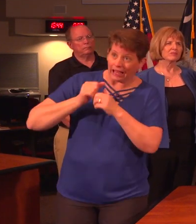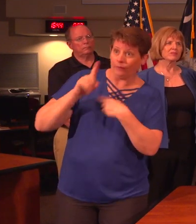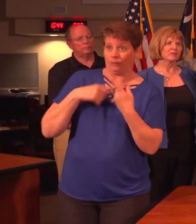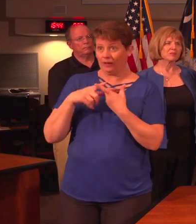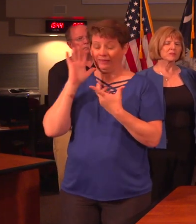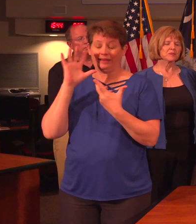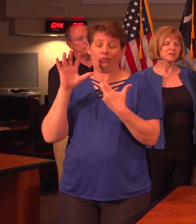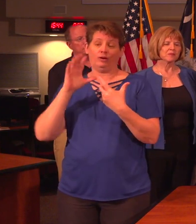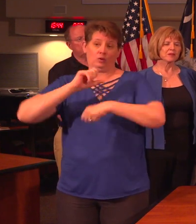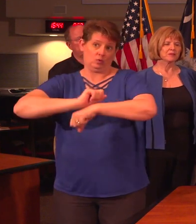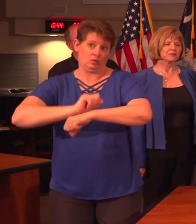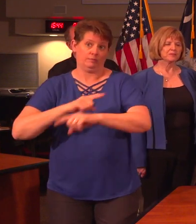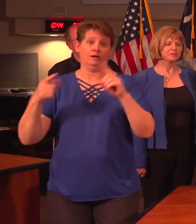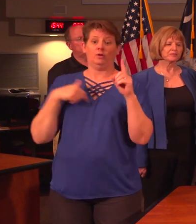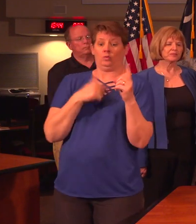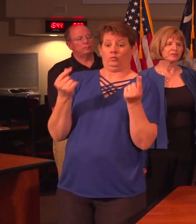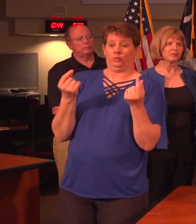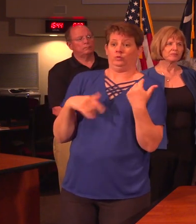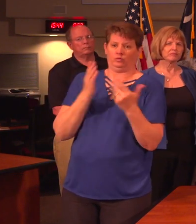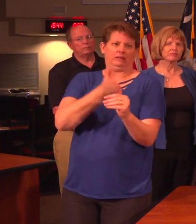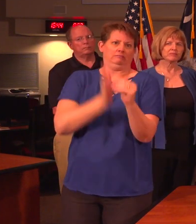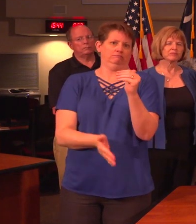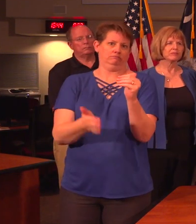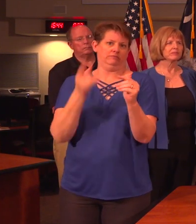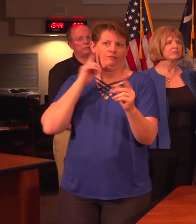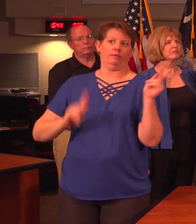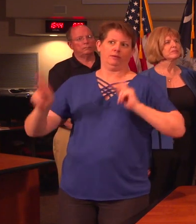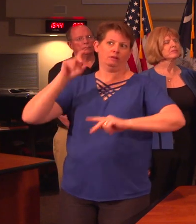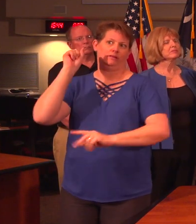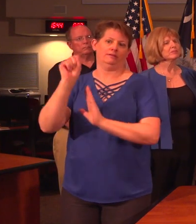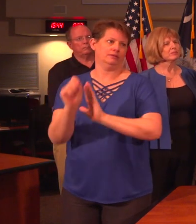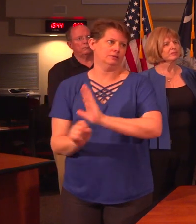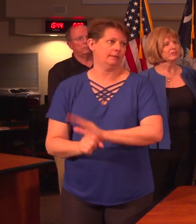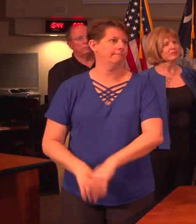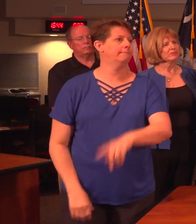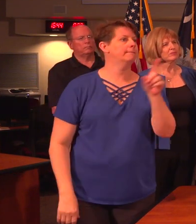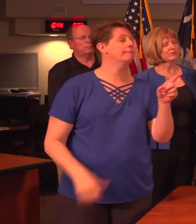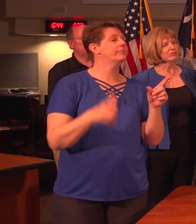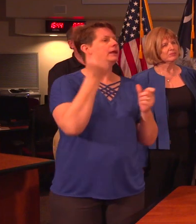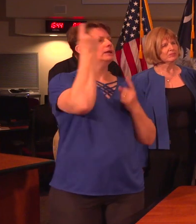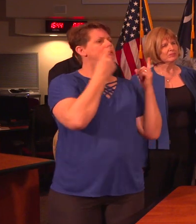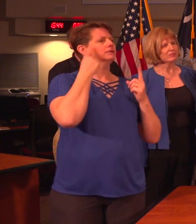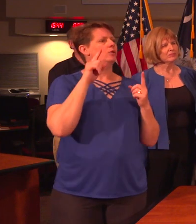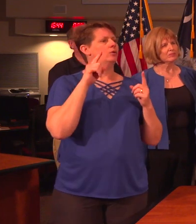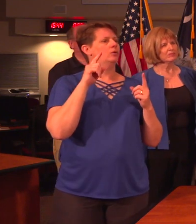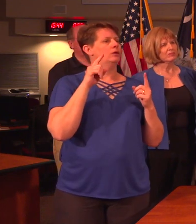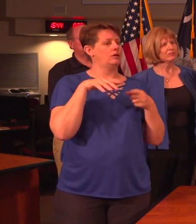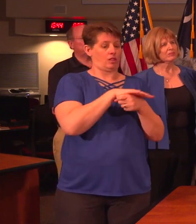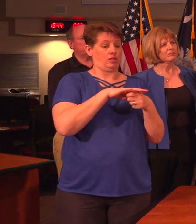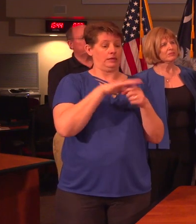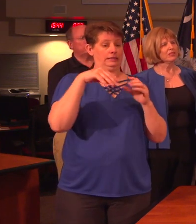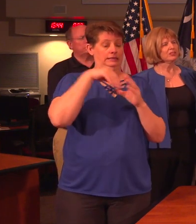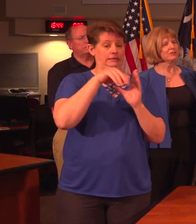they will work. What we want them to do is get it done for the people of the state. Yes, sir. considerations for domestic travel restrictions?